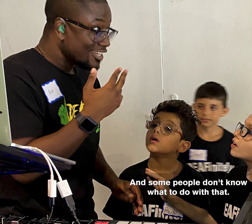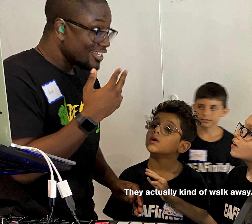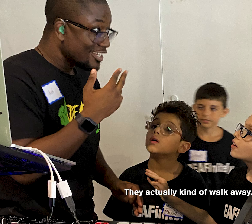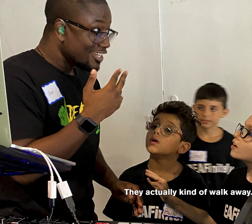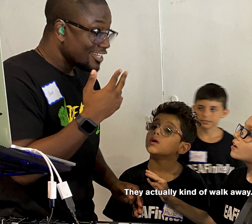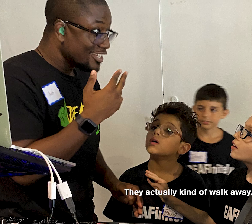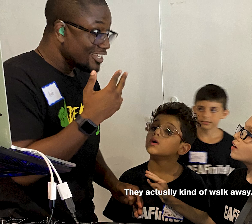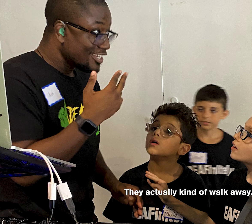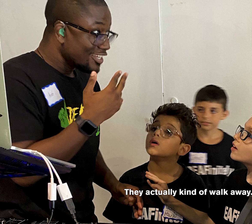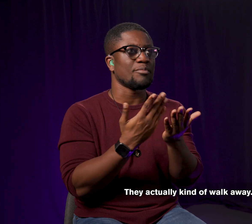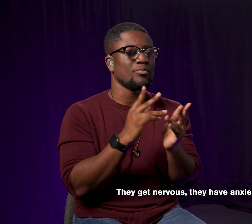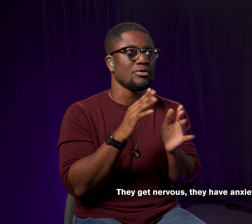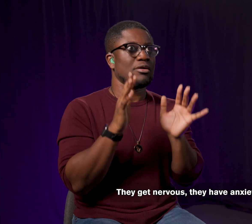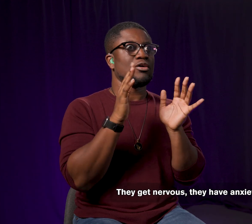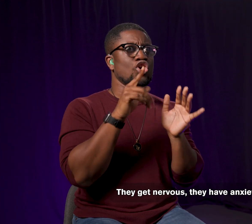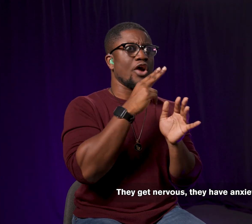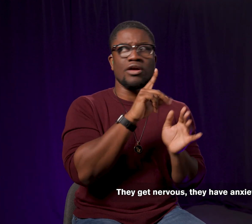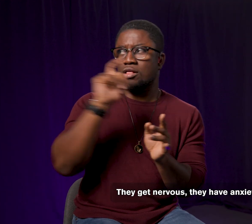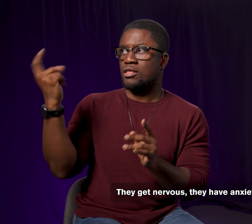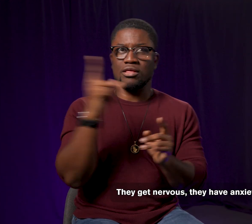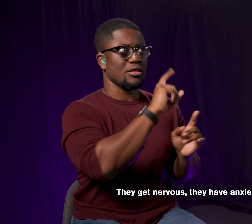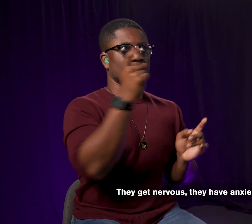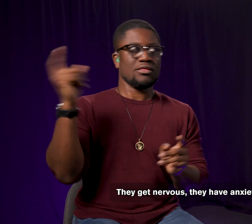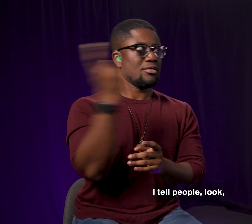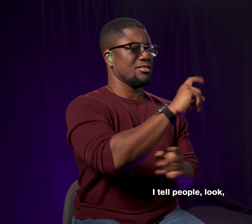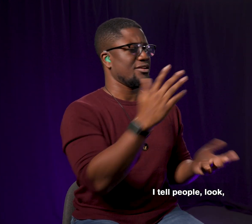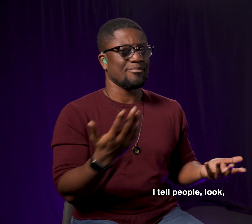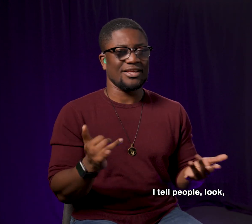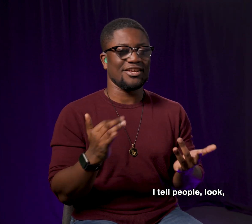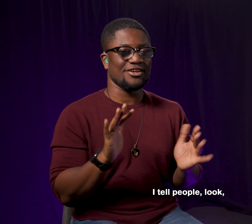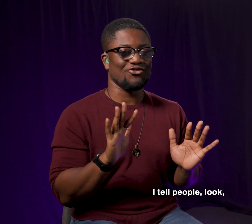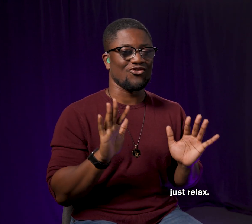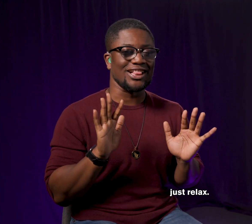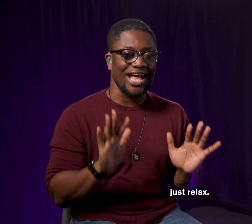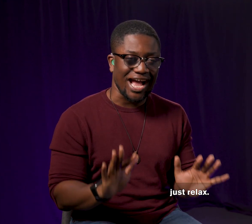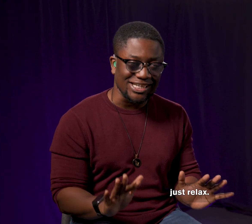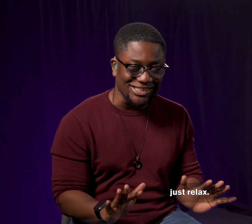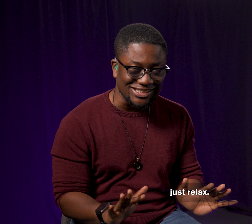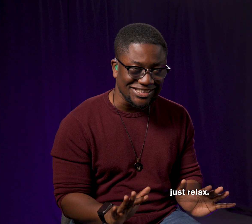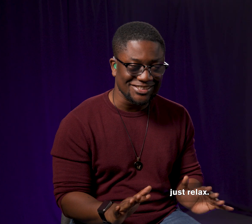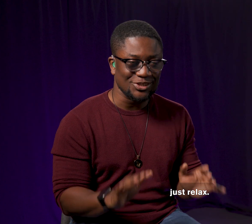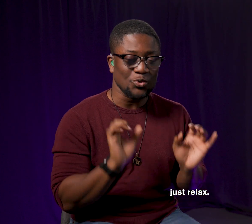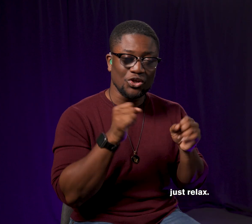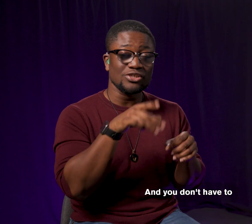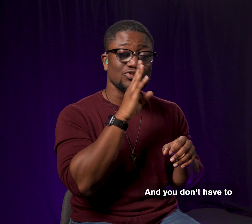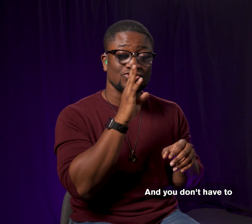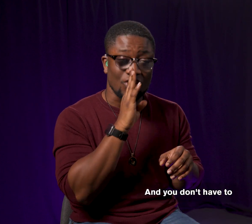that. They actually kind of walk away. They get nervous. They have anxiety. I tell people, look, just relax. And you don't have